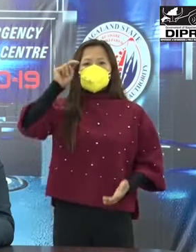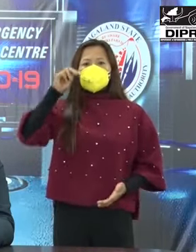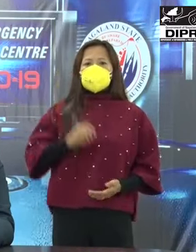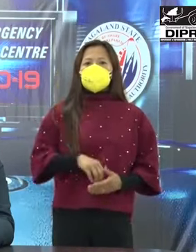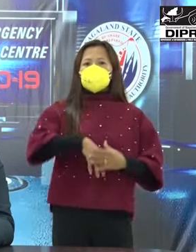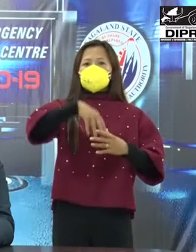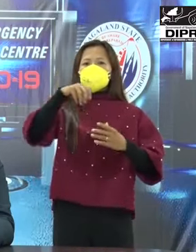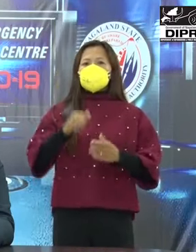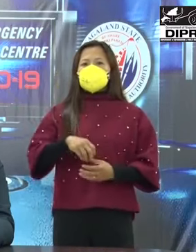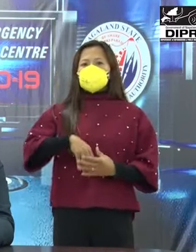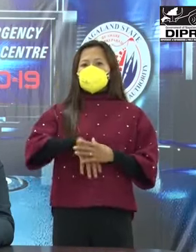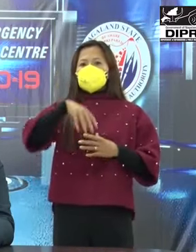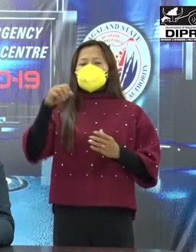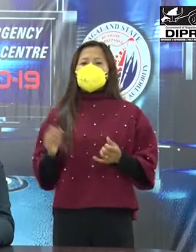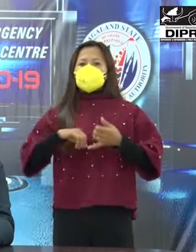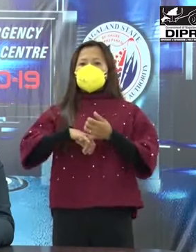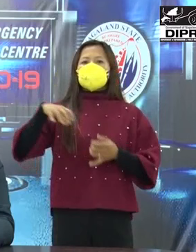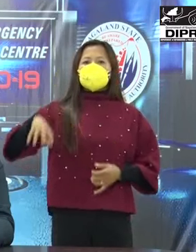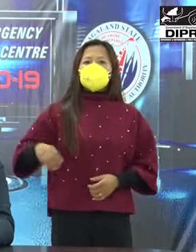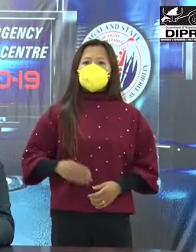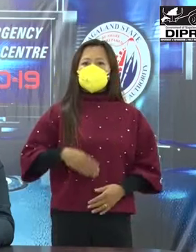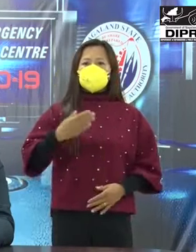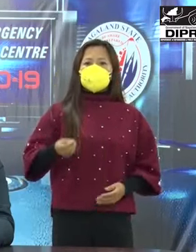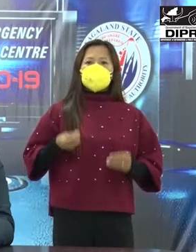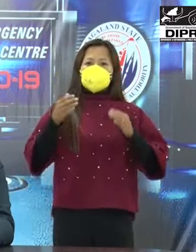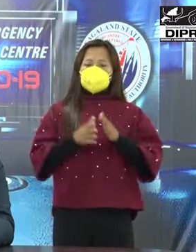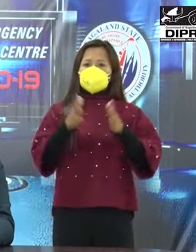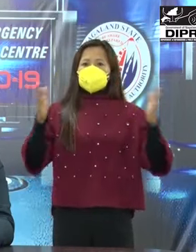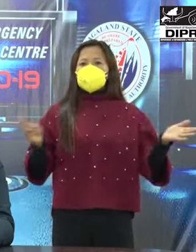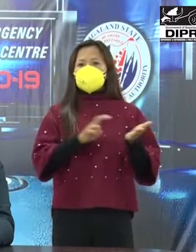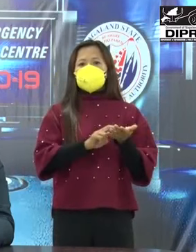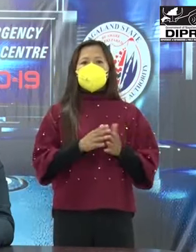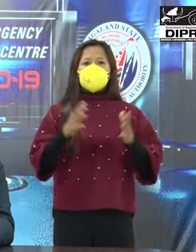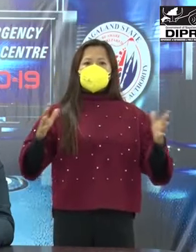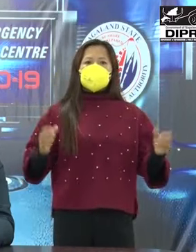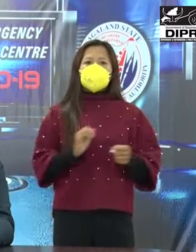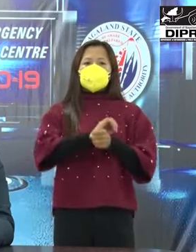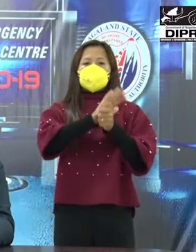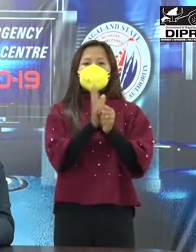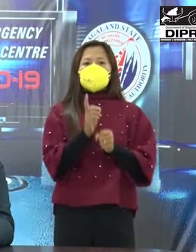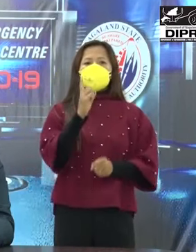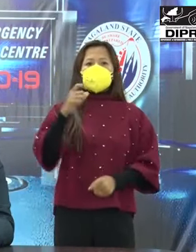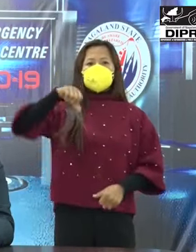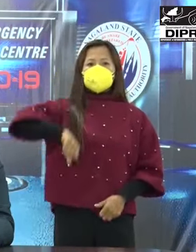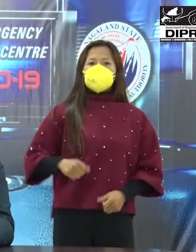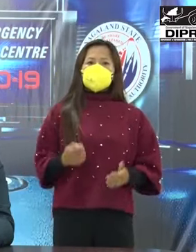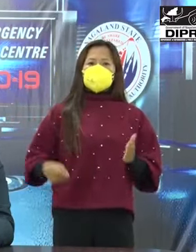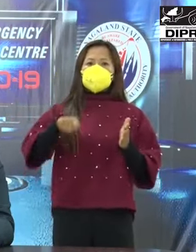COVID-19 lockdown, a total of 6836